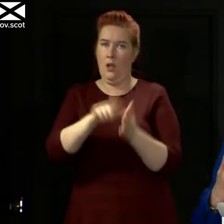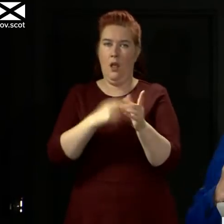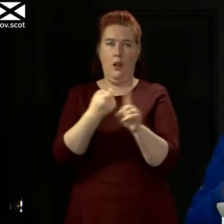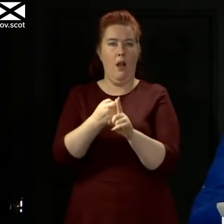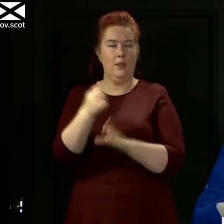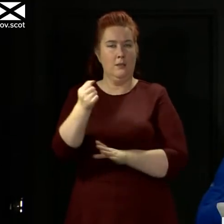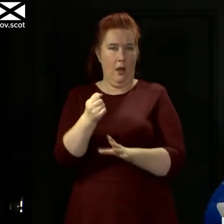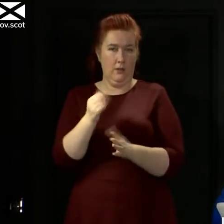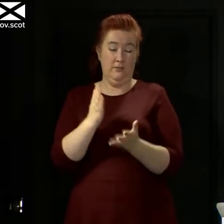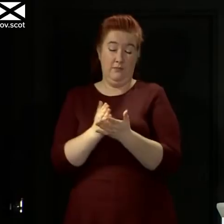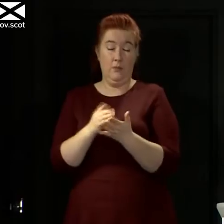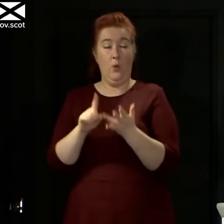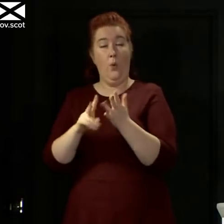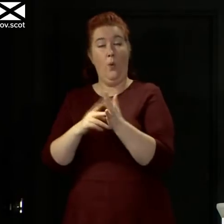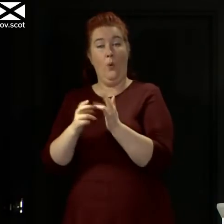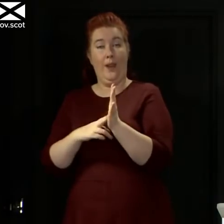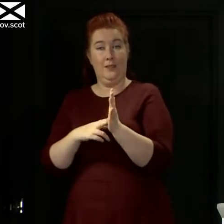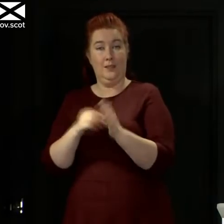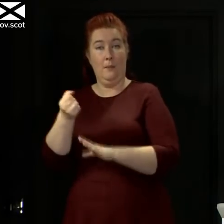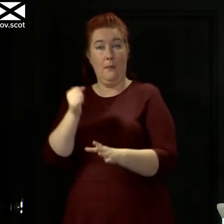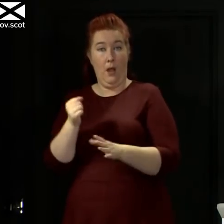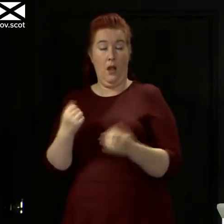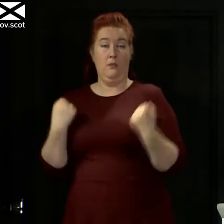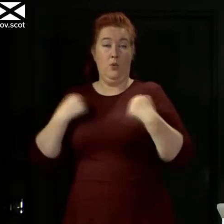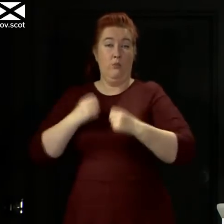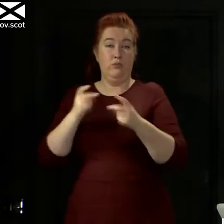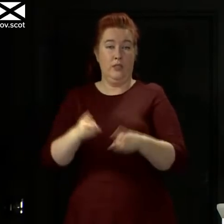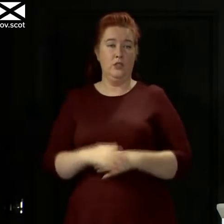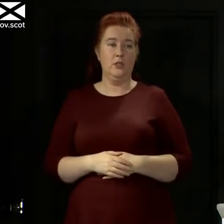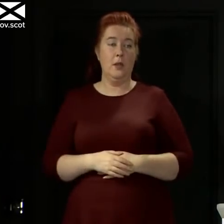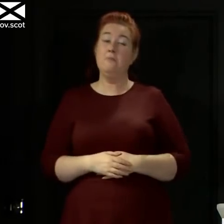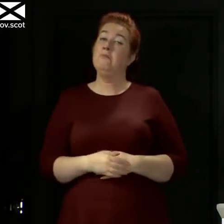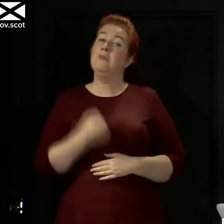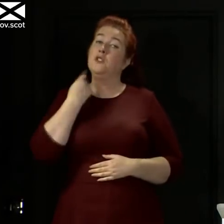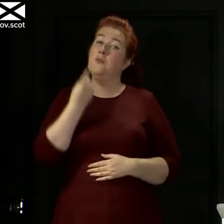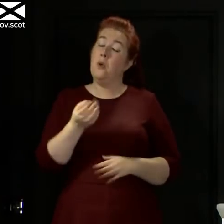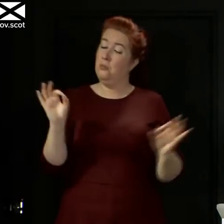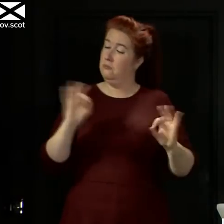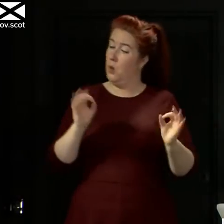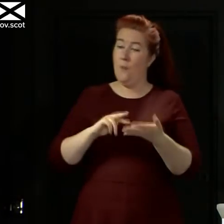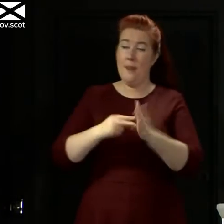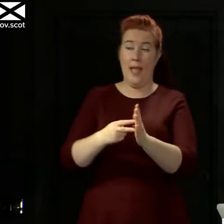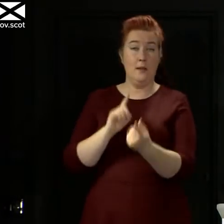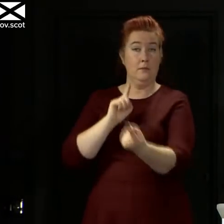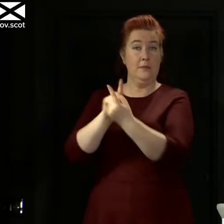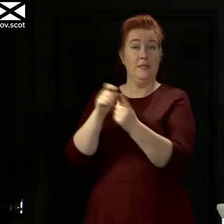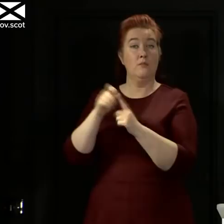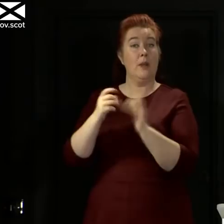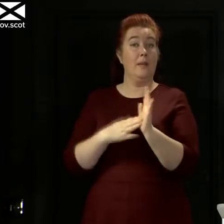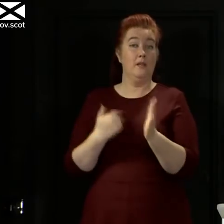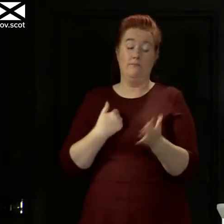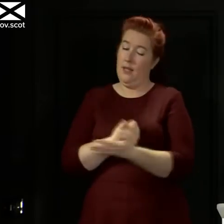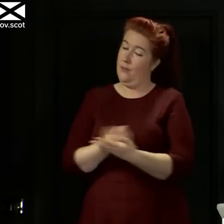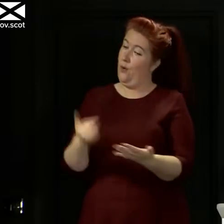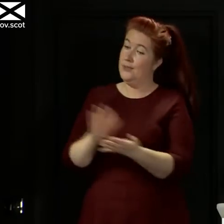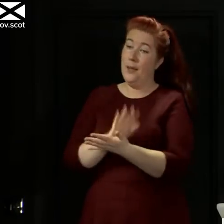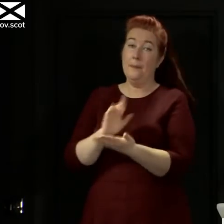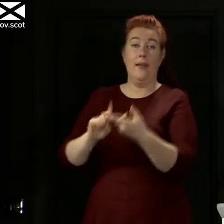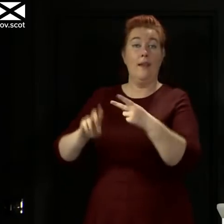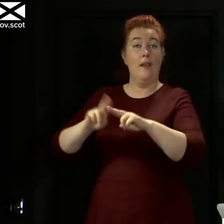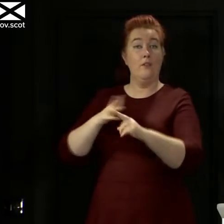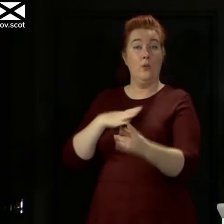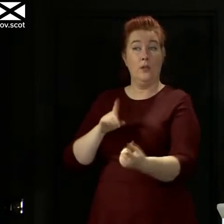no plans to meet the Prime Minister tomorrow. I'm always happy to meet the Prime Minister if he wants to do so. I'm always happy to